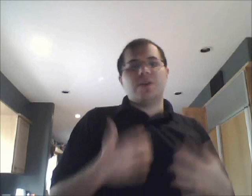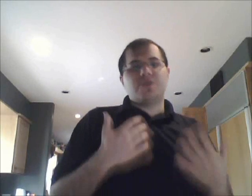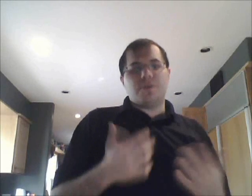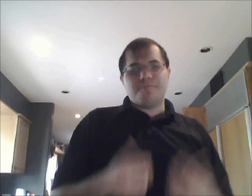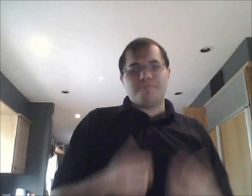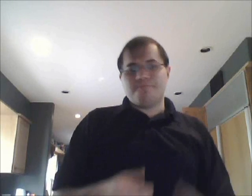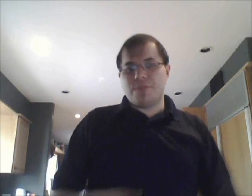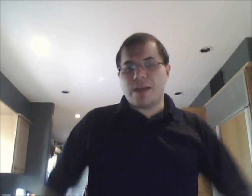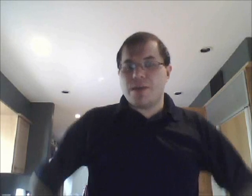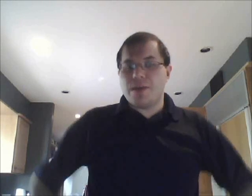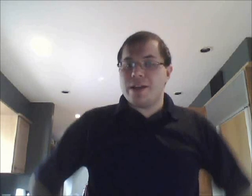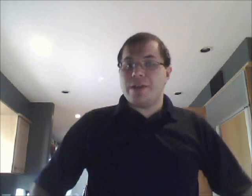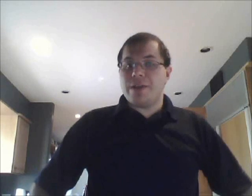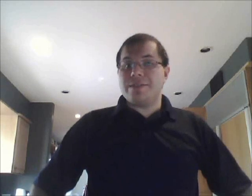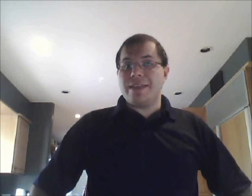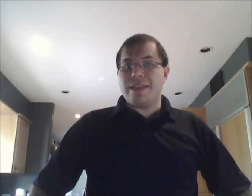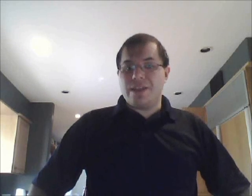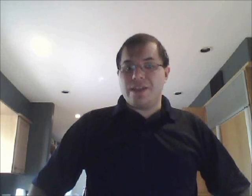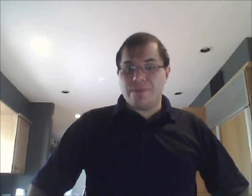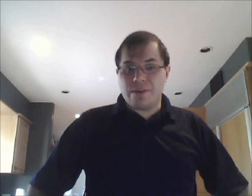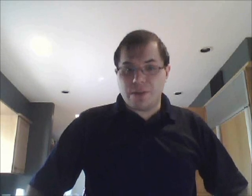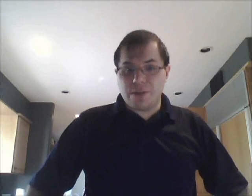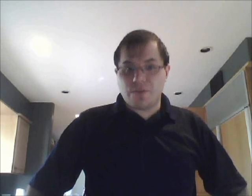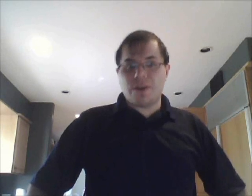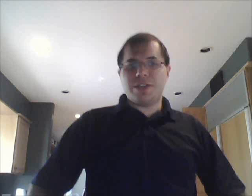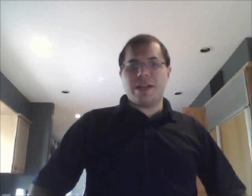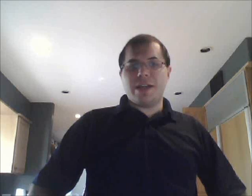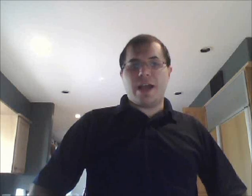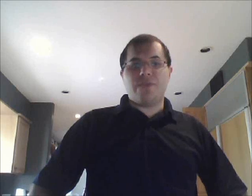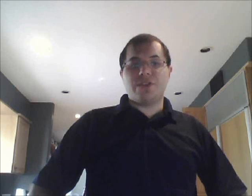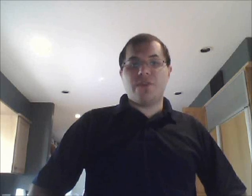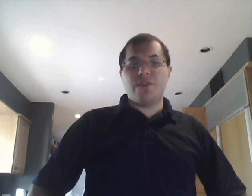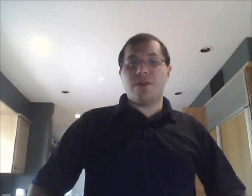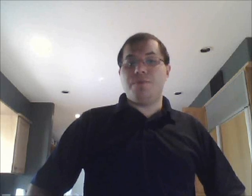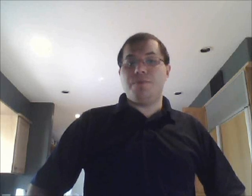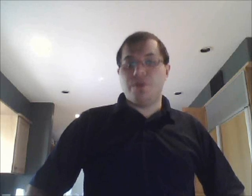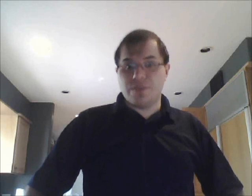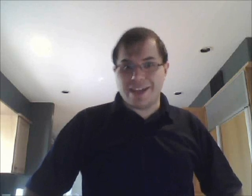So with that in mind I want to say thank you very much for watching and have yourself a beautiful day.